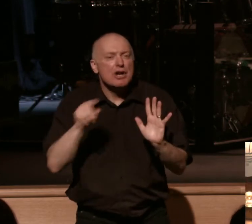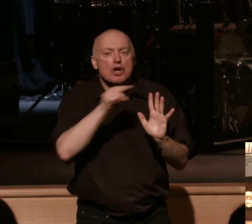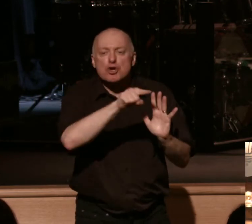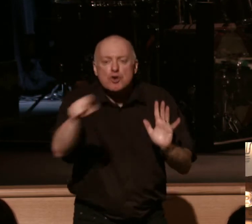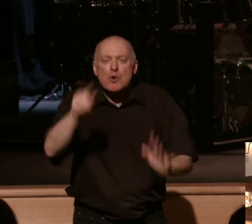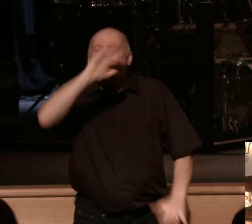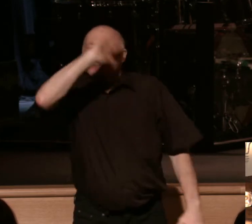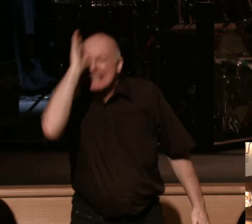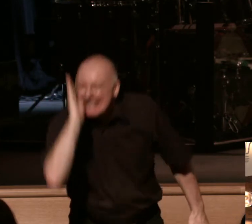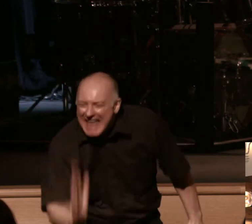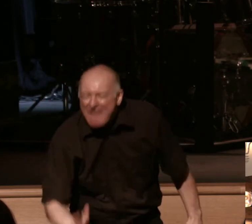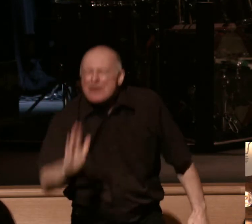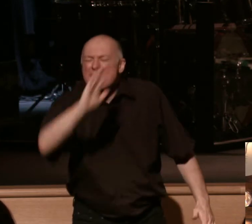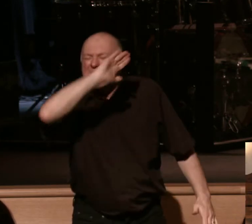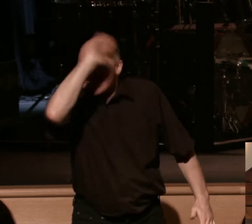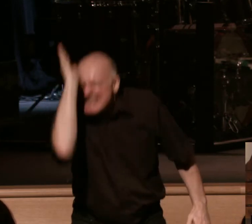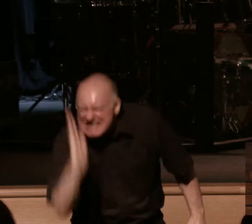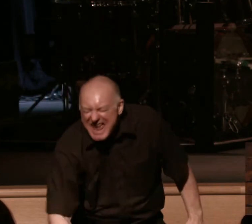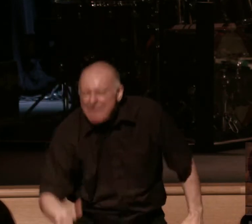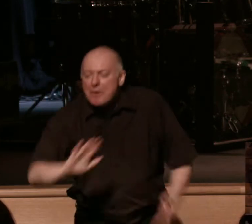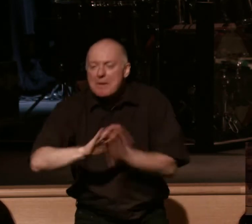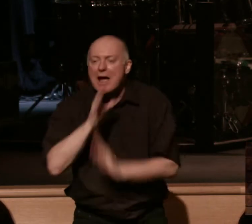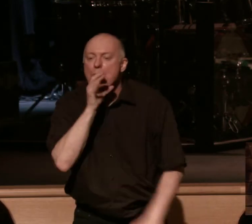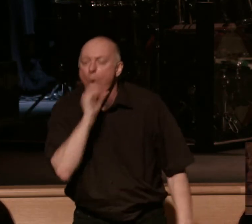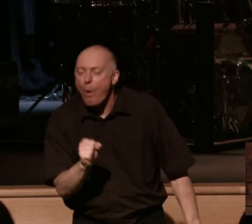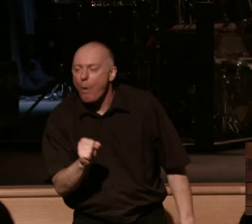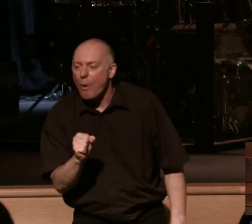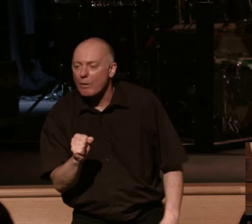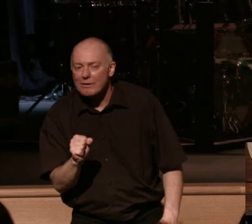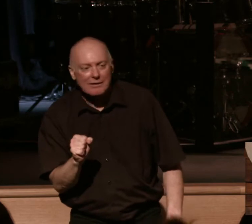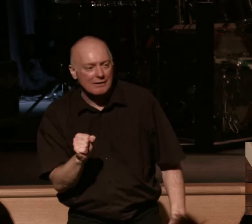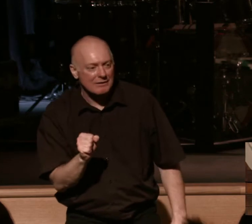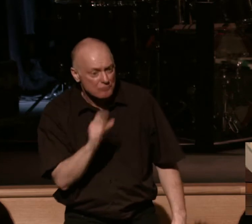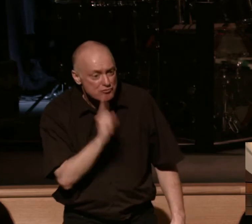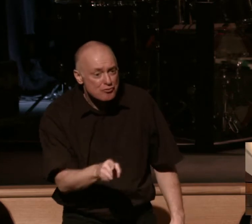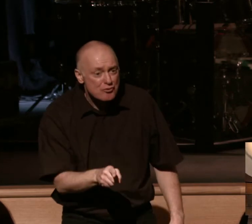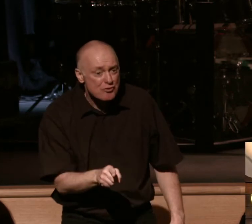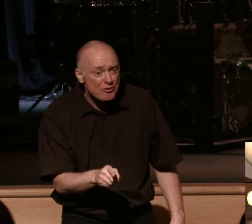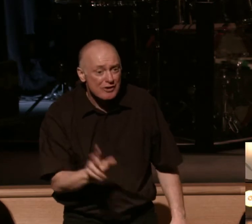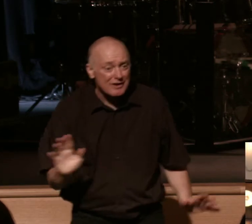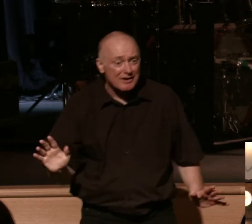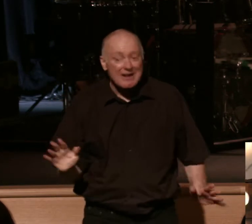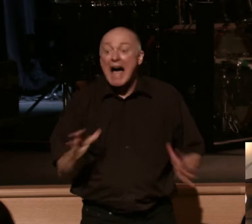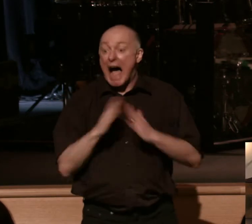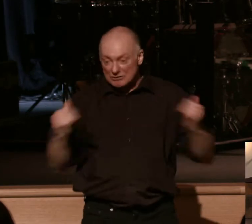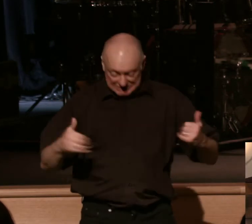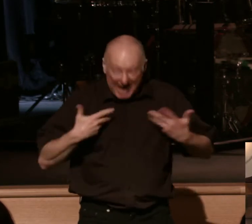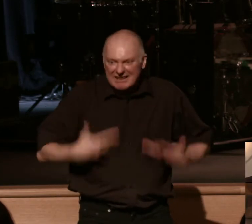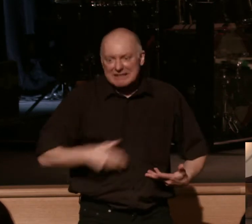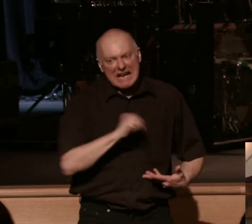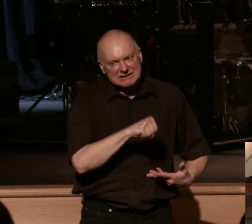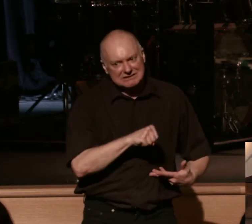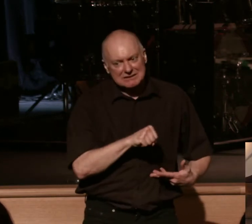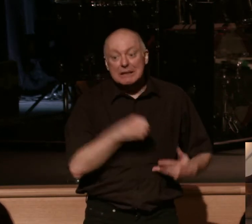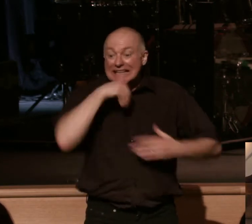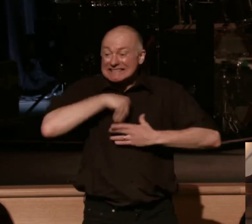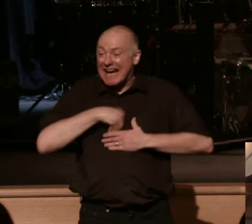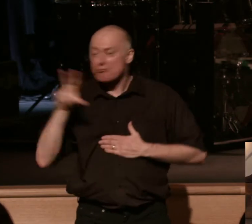never, ever get old. Truly. Outside, yes. Inside, no. So hear this, okay? Here's some good